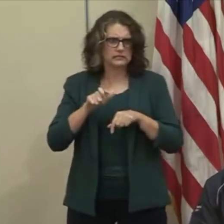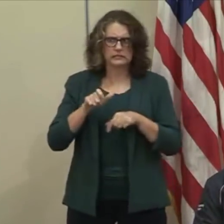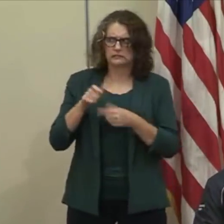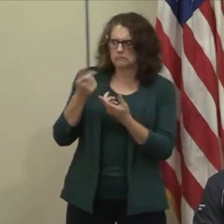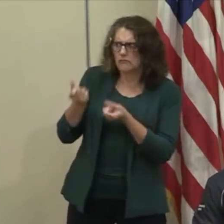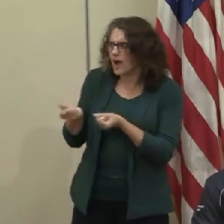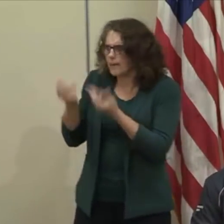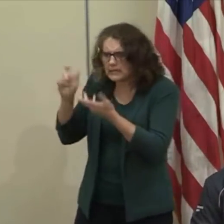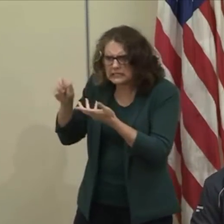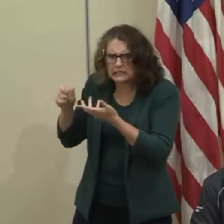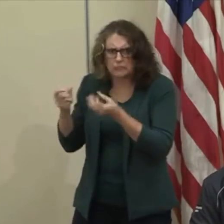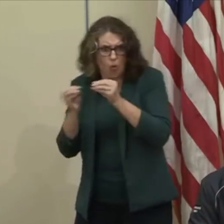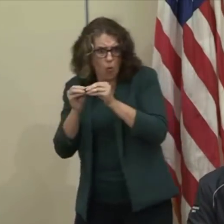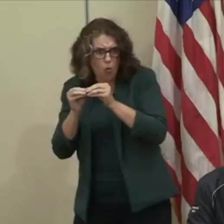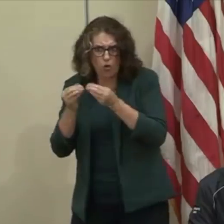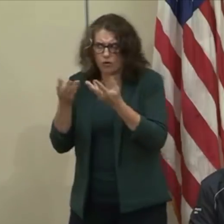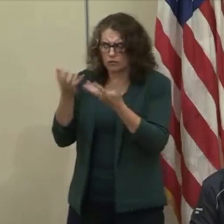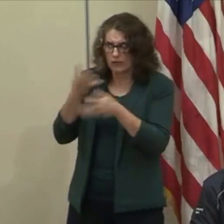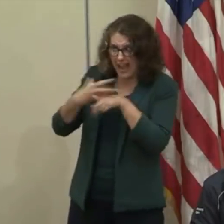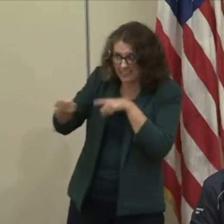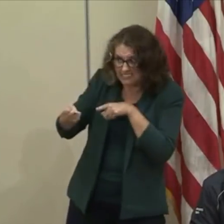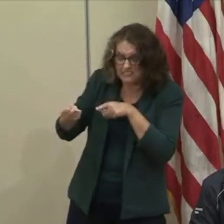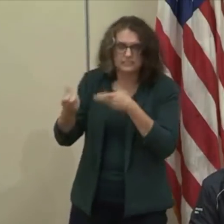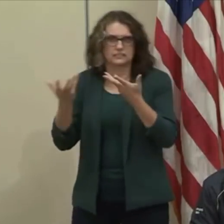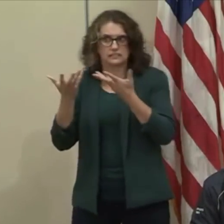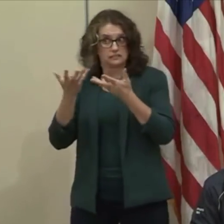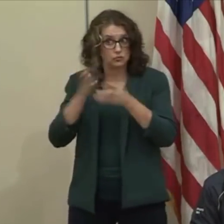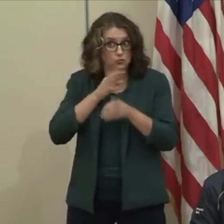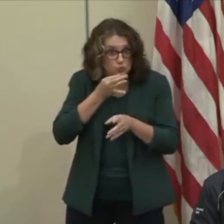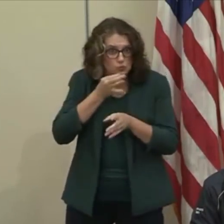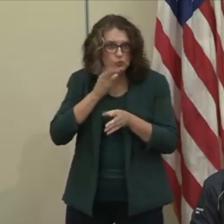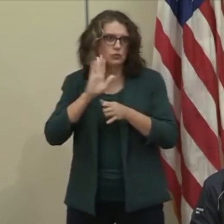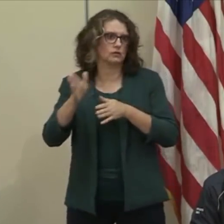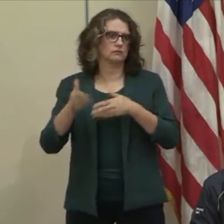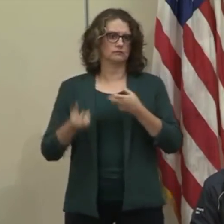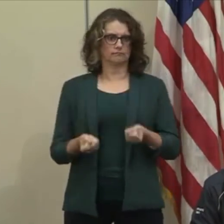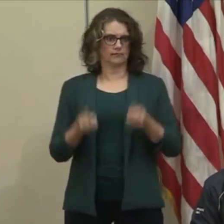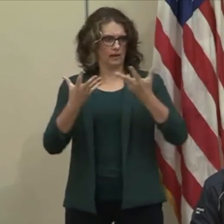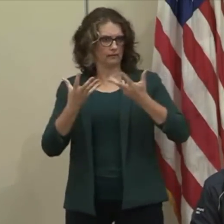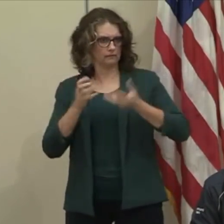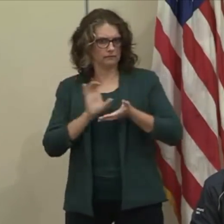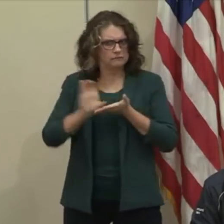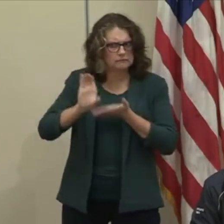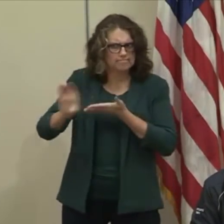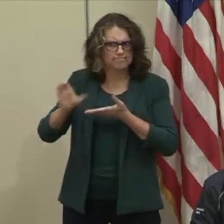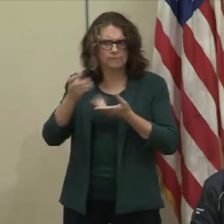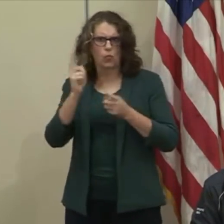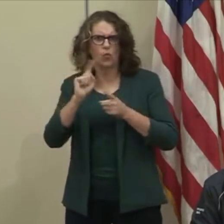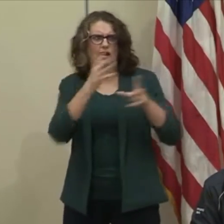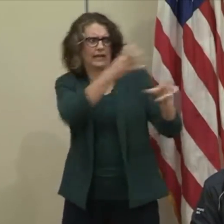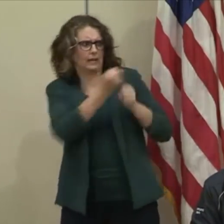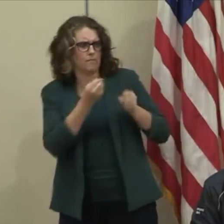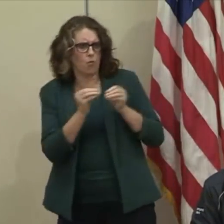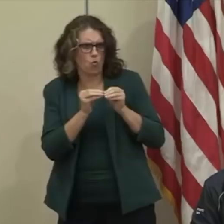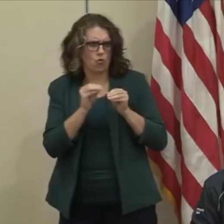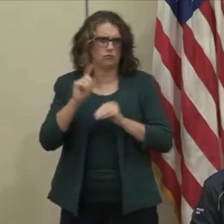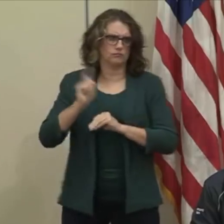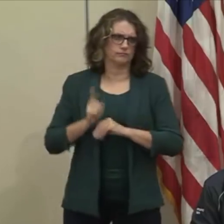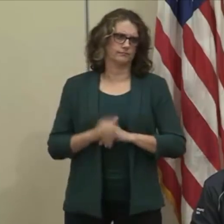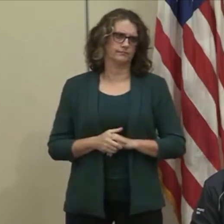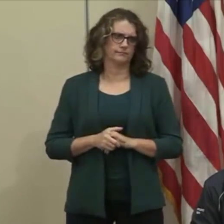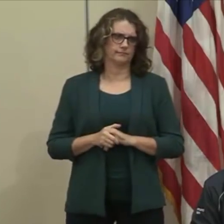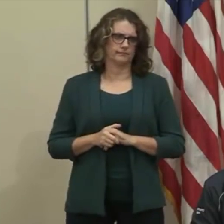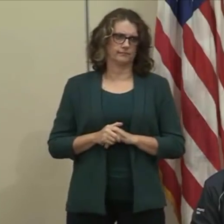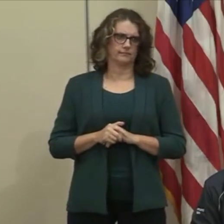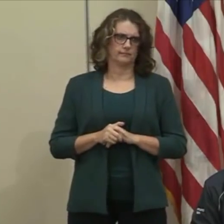how much PP&E they have in their stock. We are collecting ICU bed